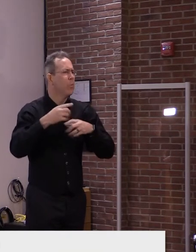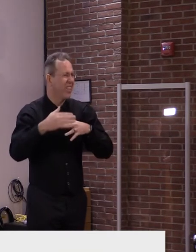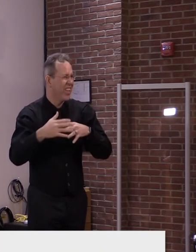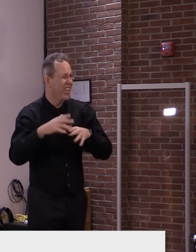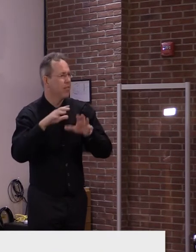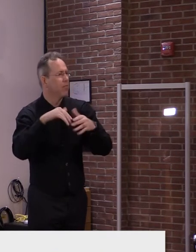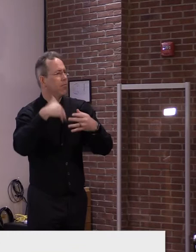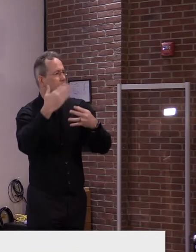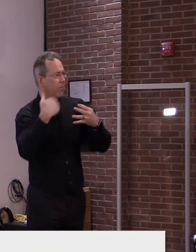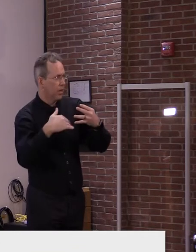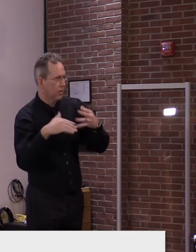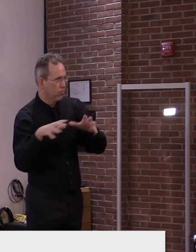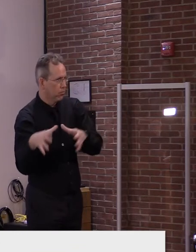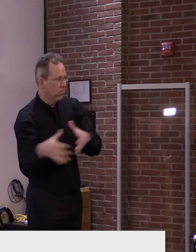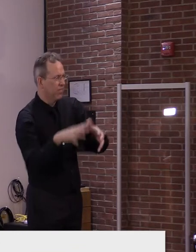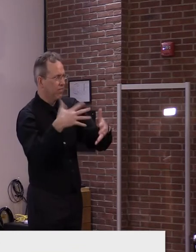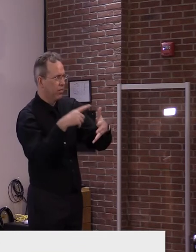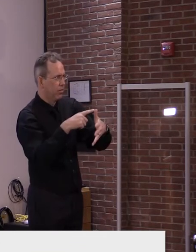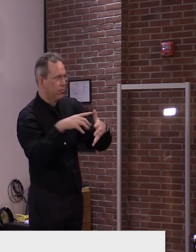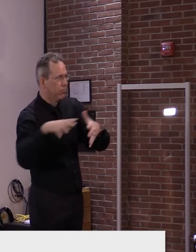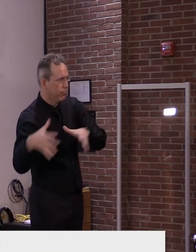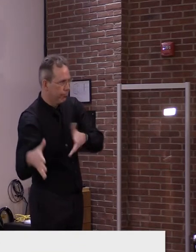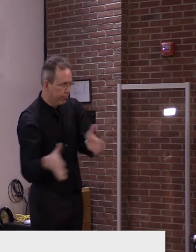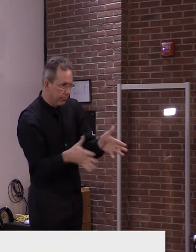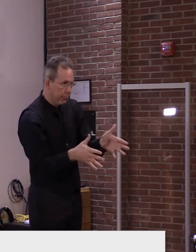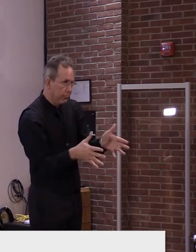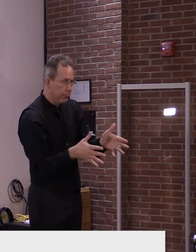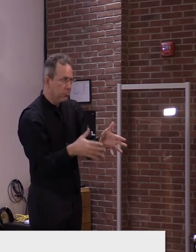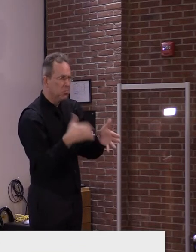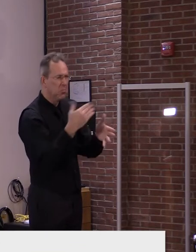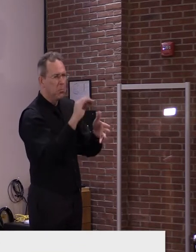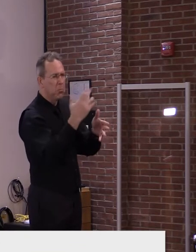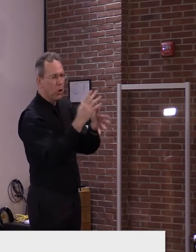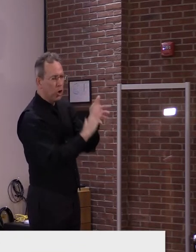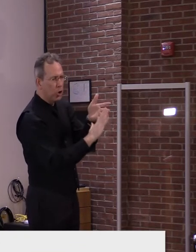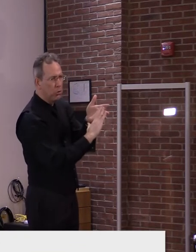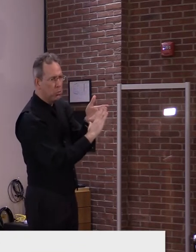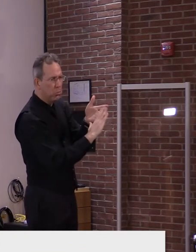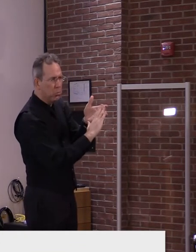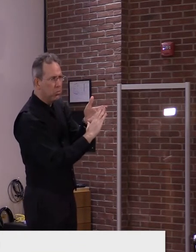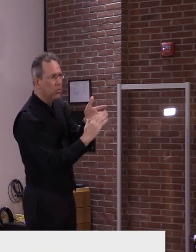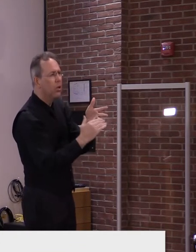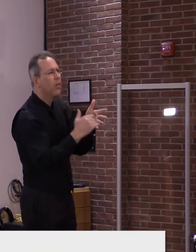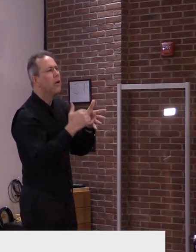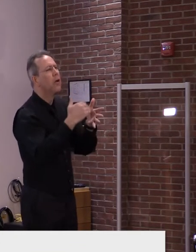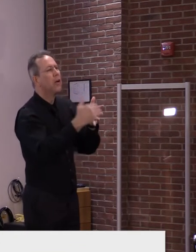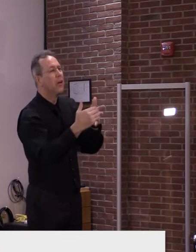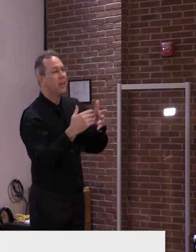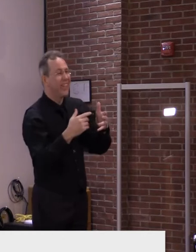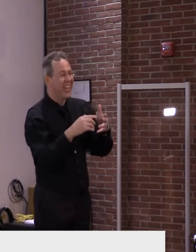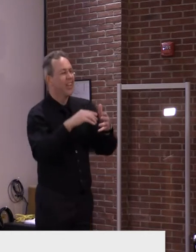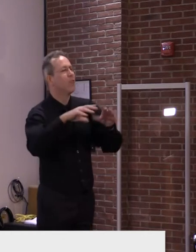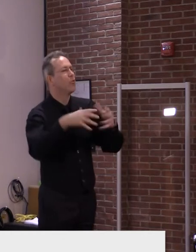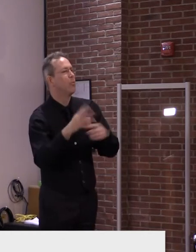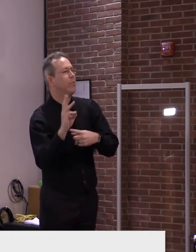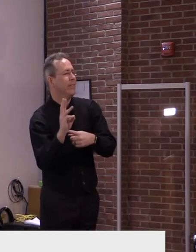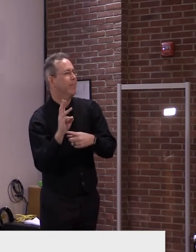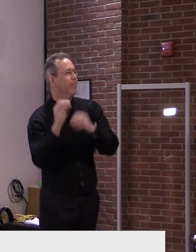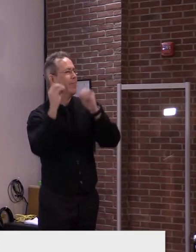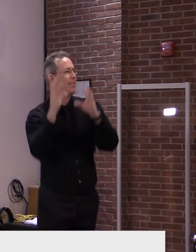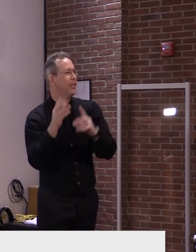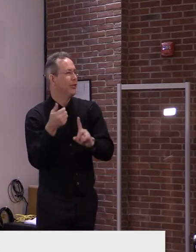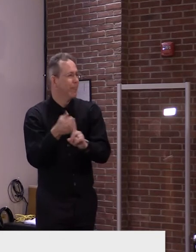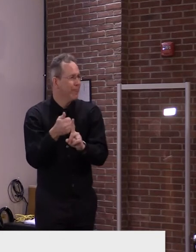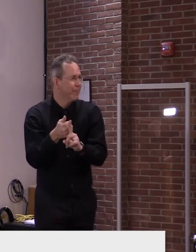we'll start looking at phase six, which we've been having discussions with, um, the heads of the teachers union